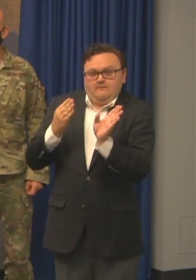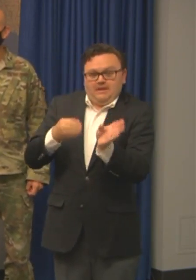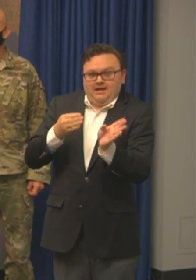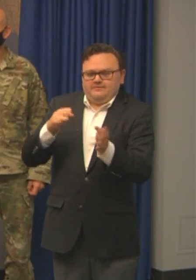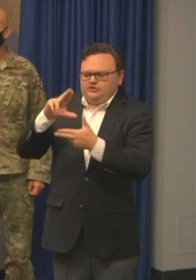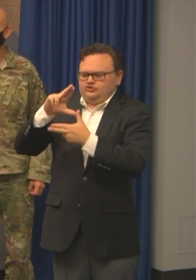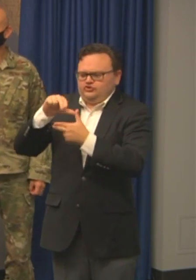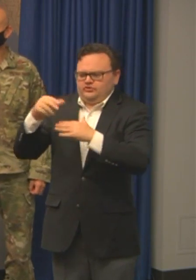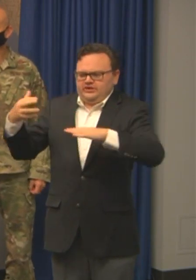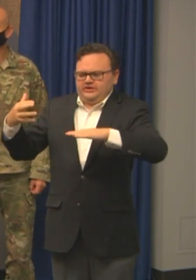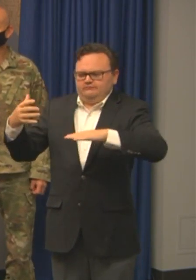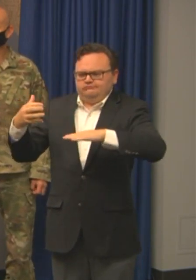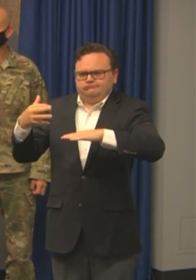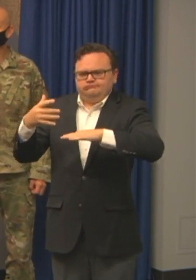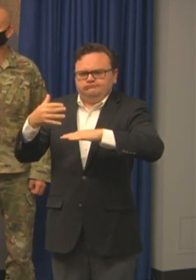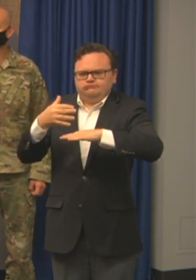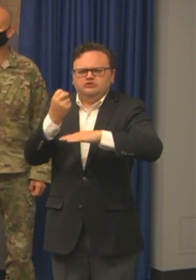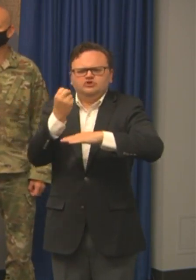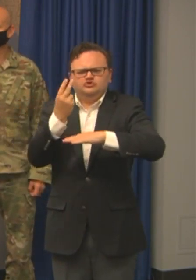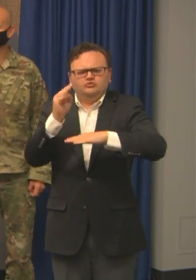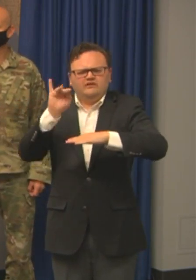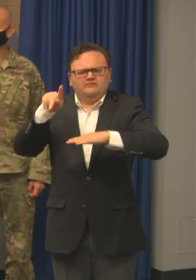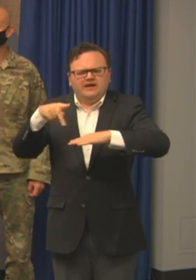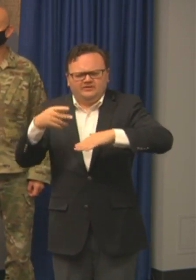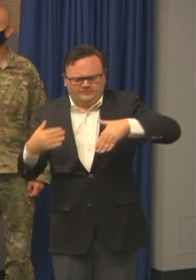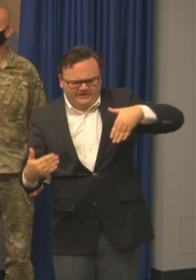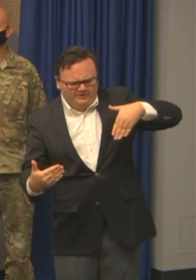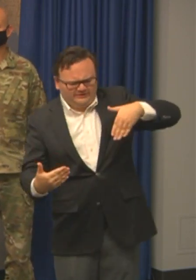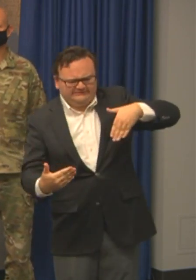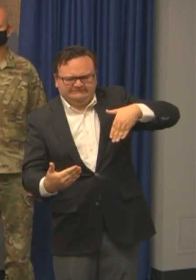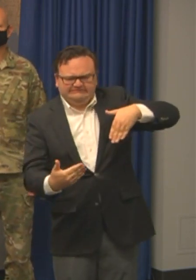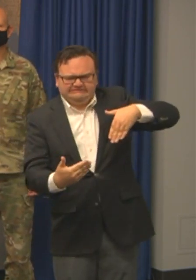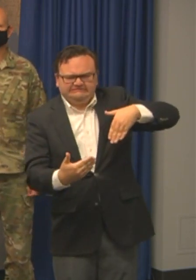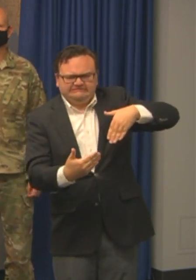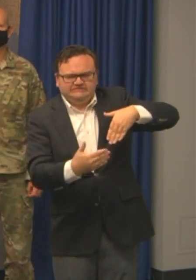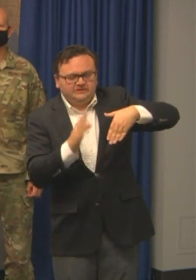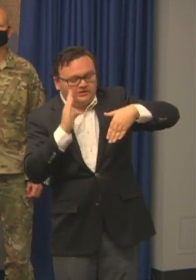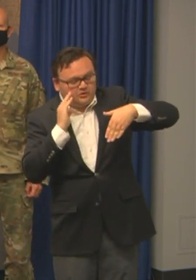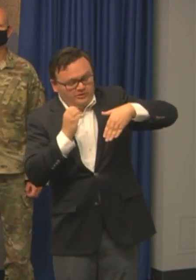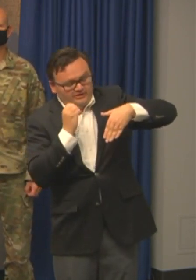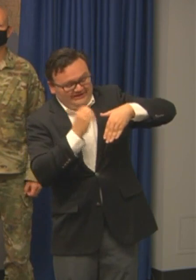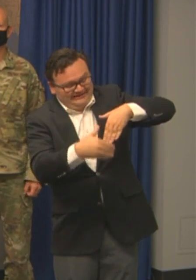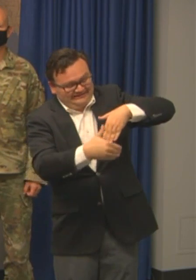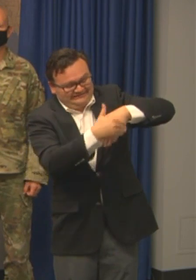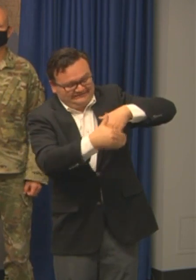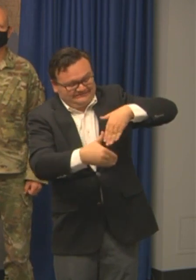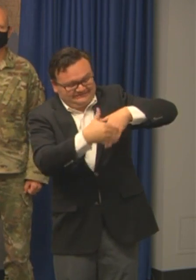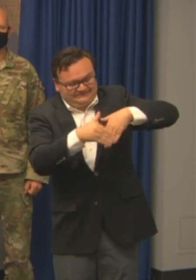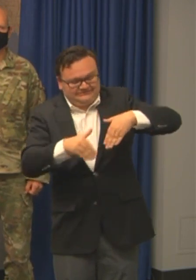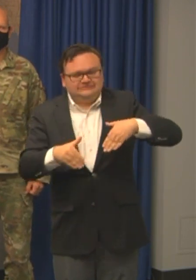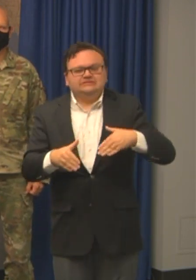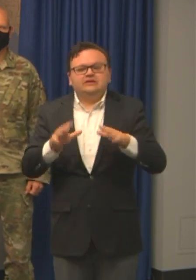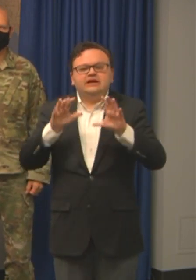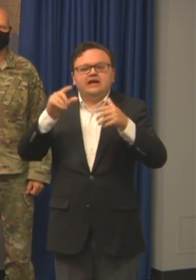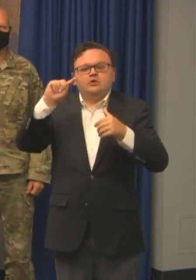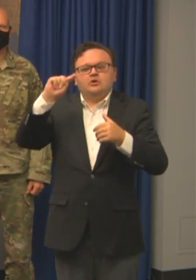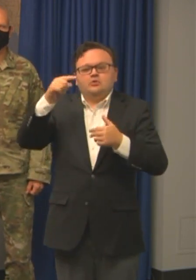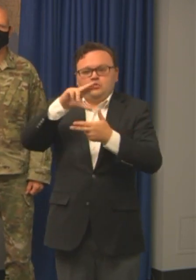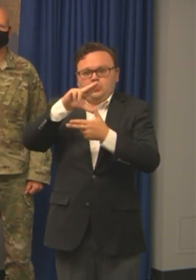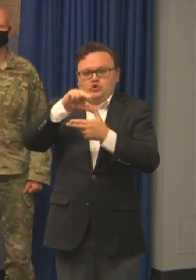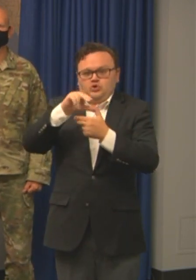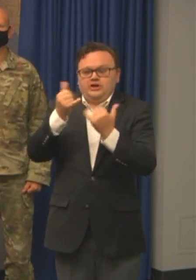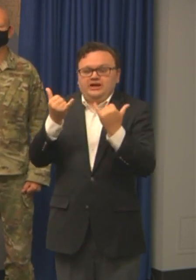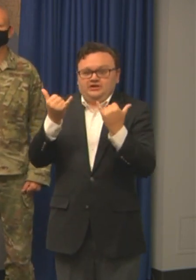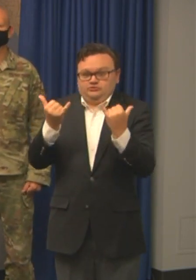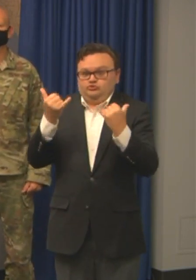Latest projections have Isaias coming very close to the east coast of Florida as a Category 1 hurricane later this evening and into